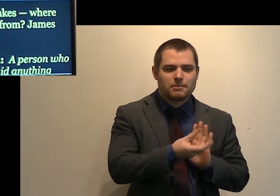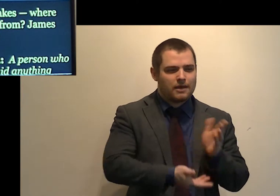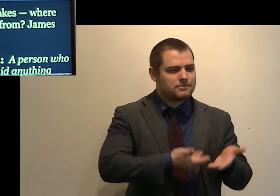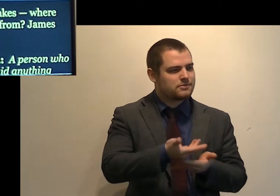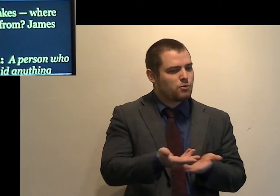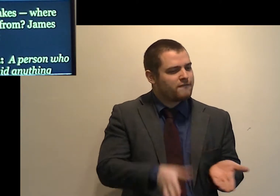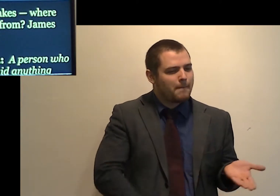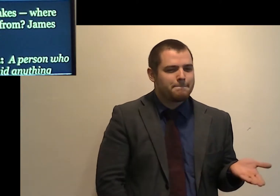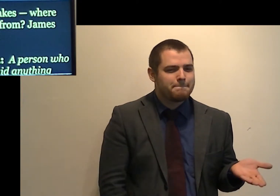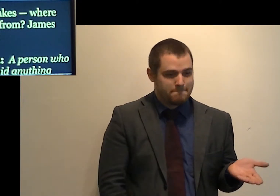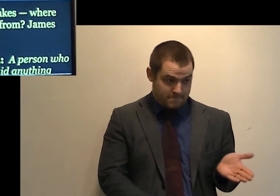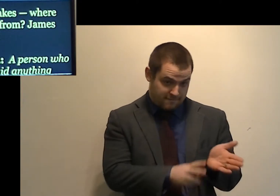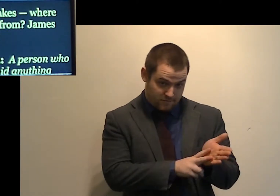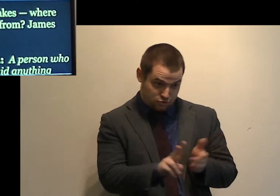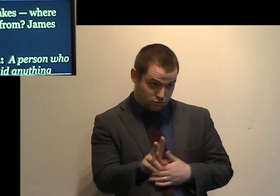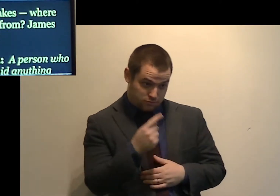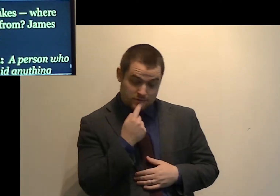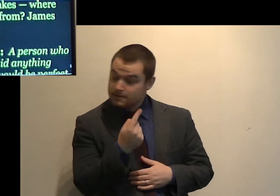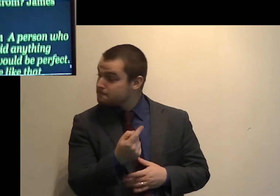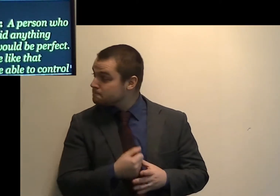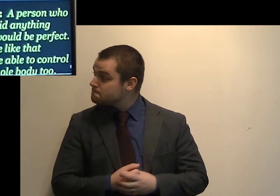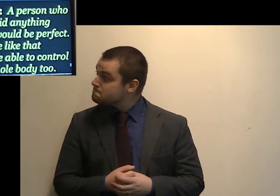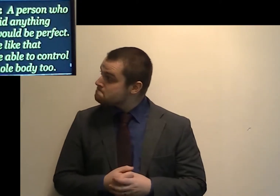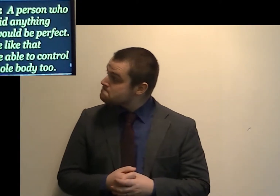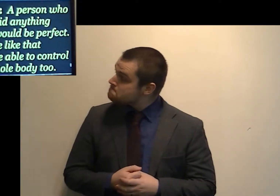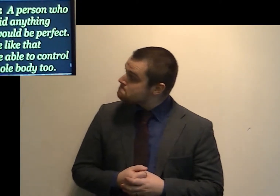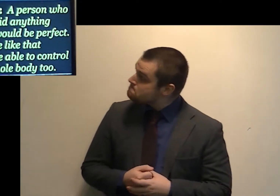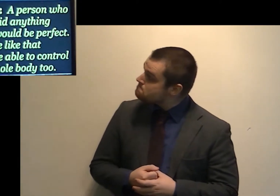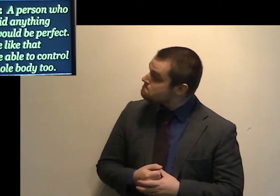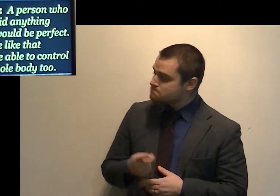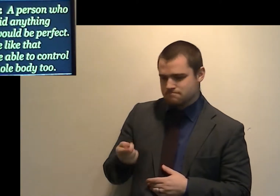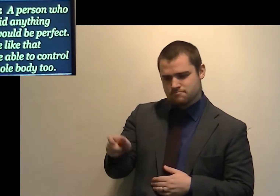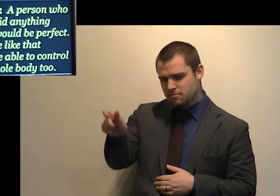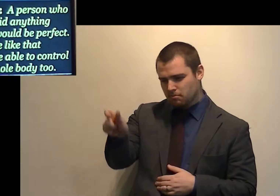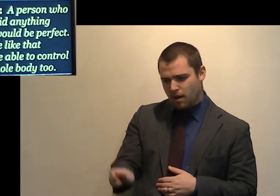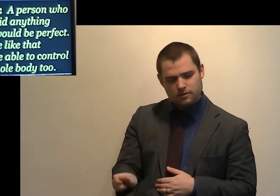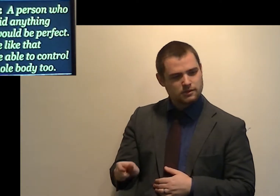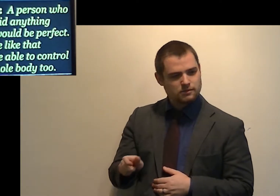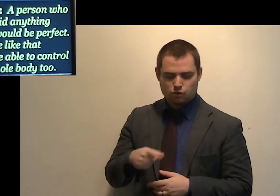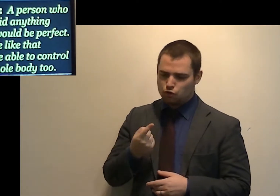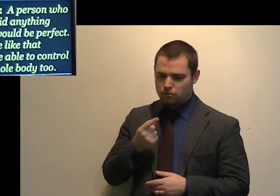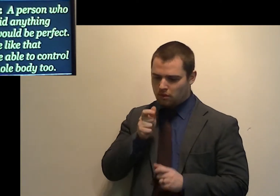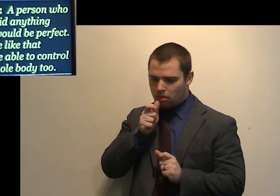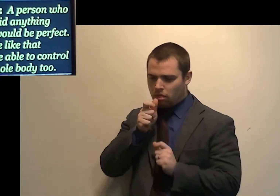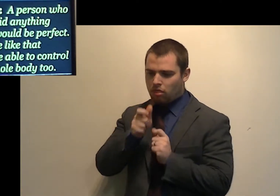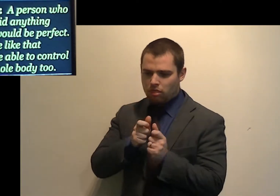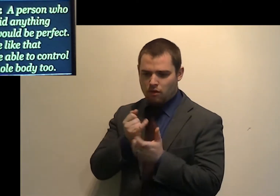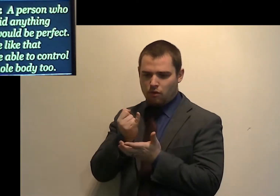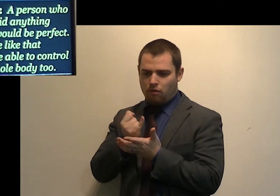First 2, quote, a person who never said anything wrong, would be perfect.